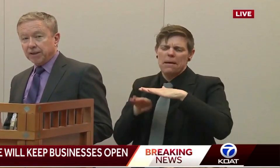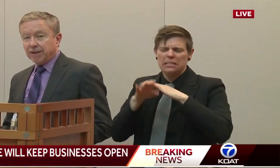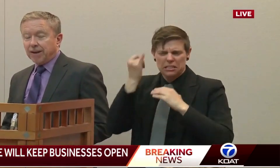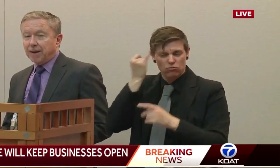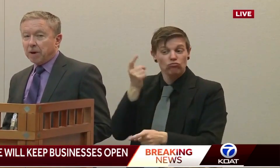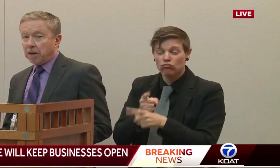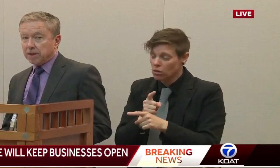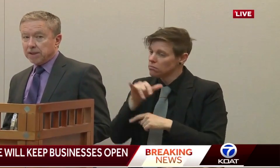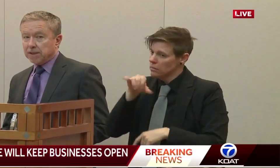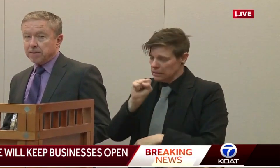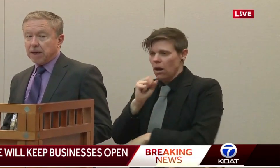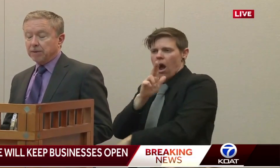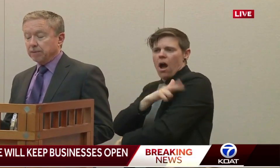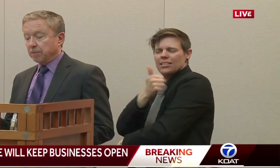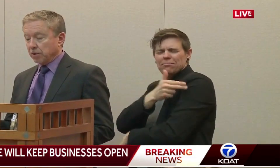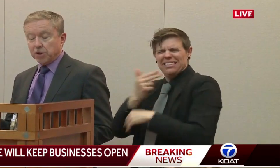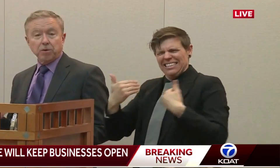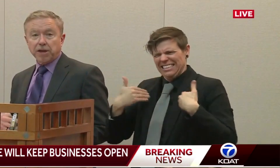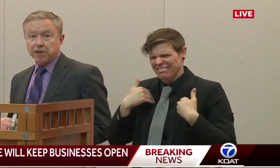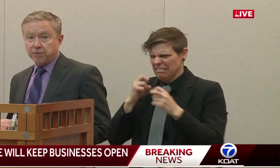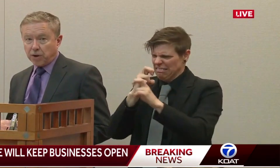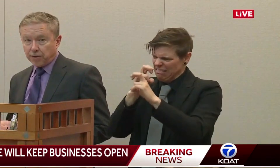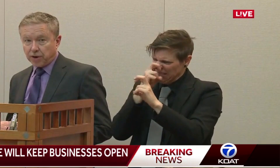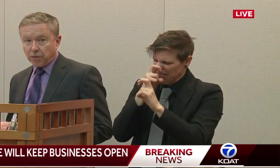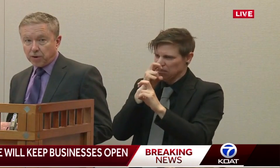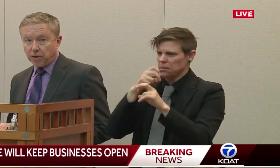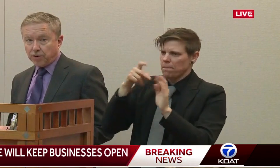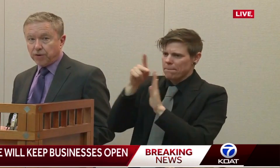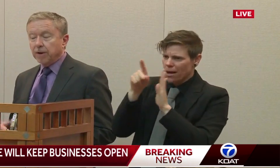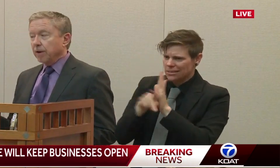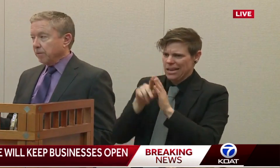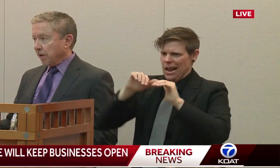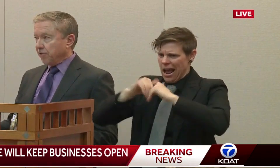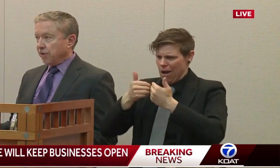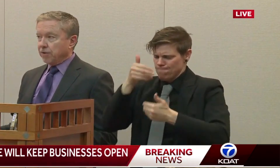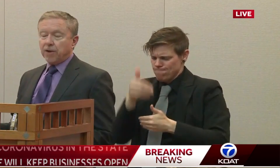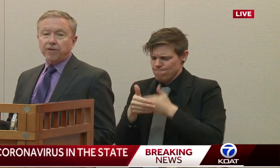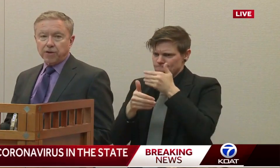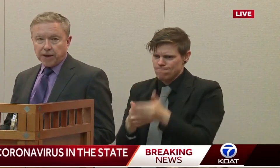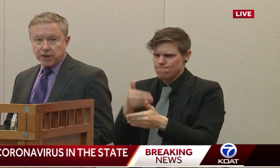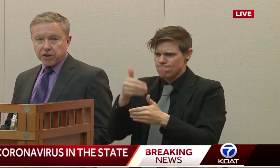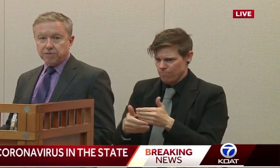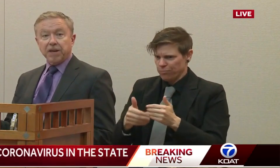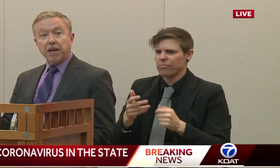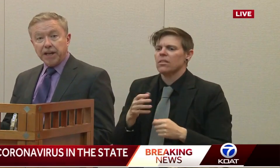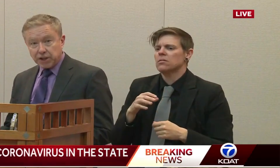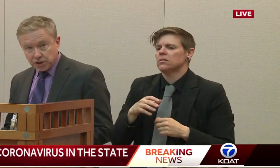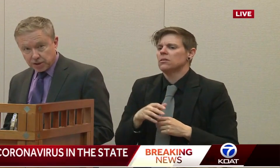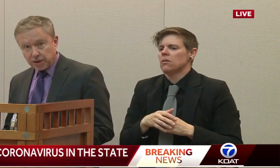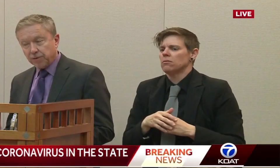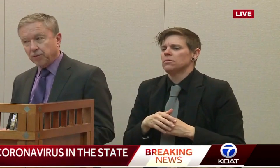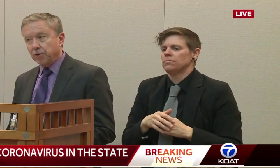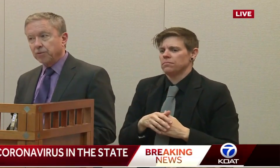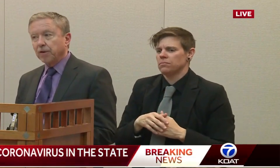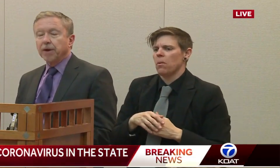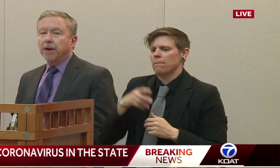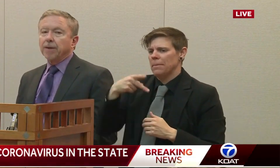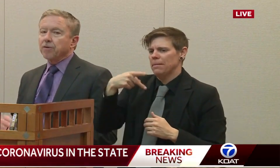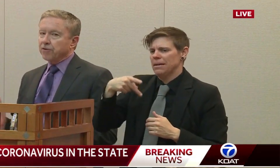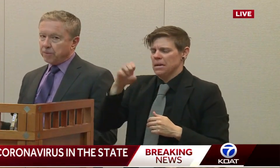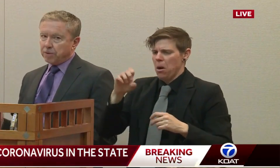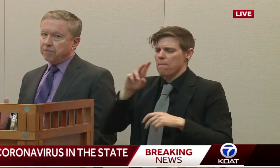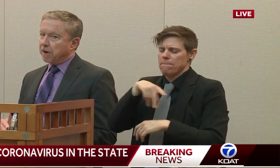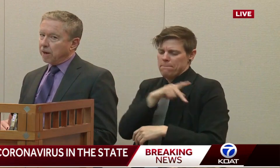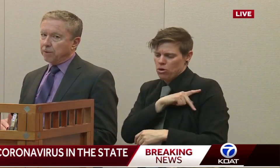rigid policies about personal protection for healthcare workers, patients, isolation, ventilation of the rooms.